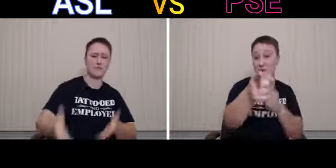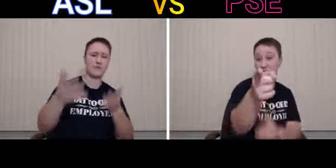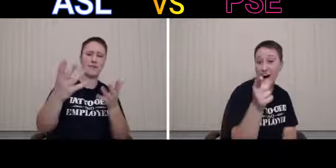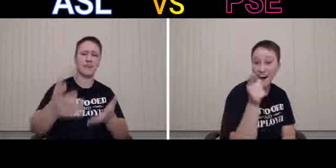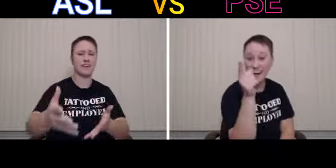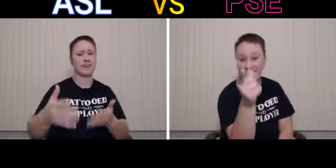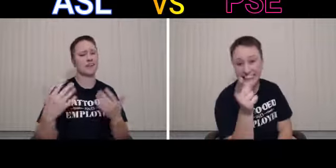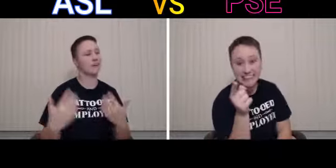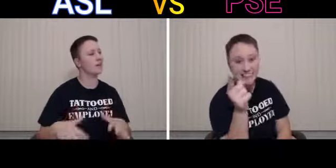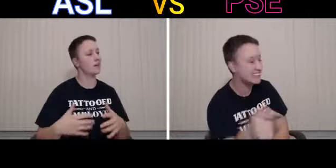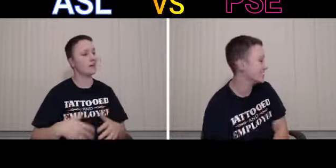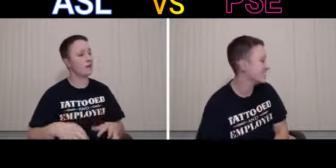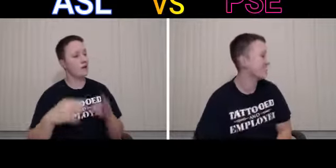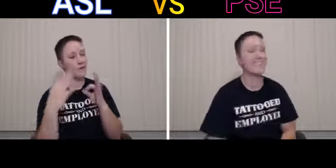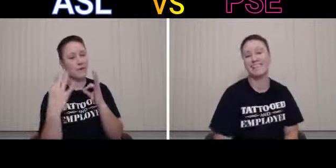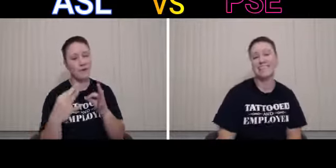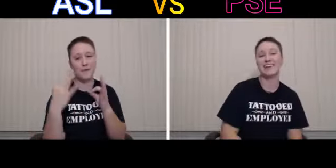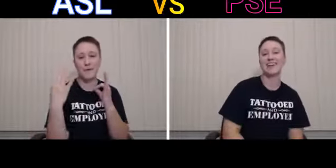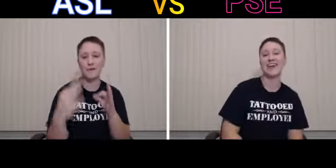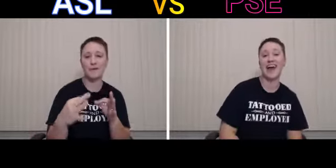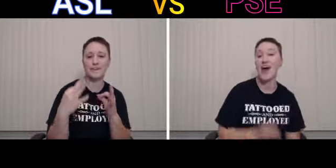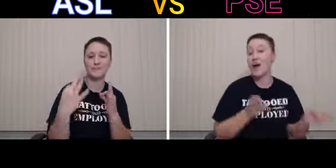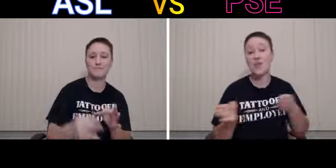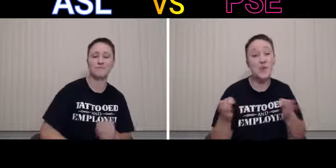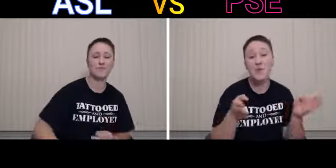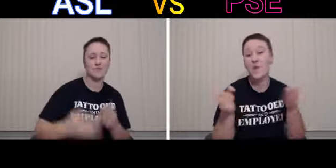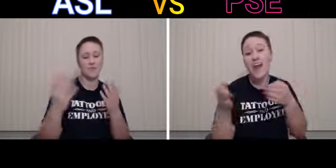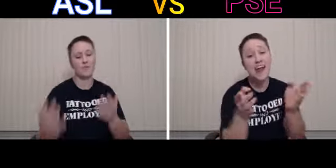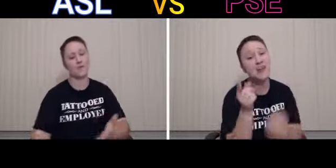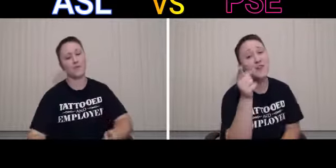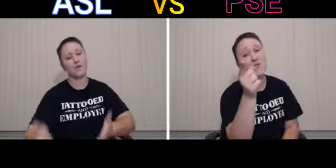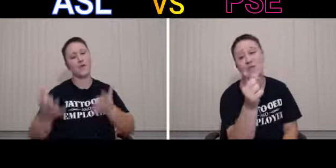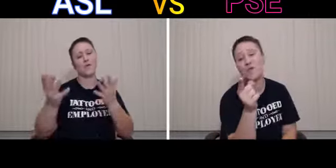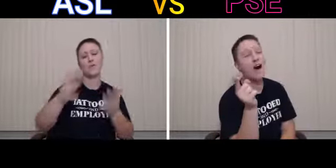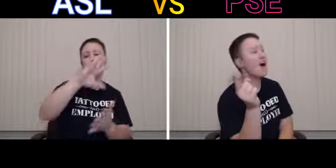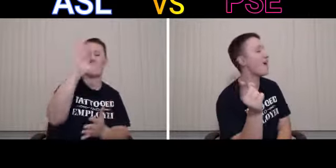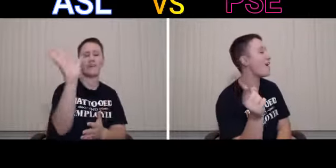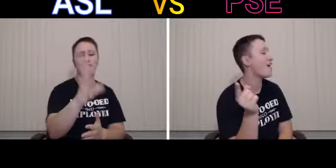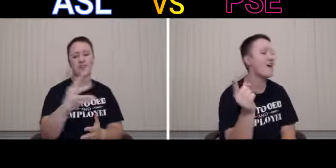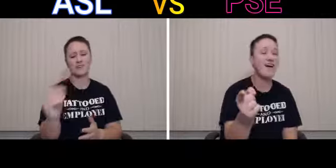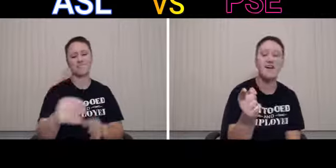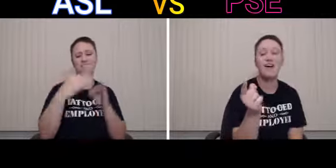are The way you are